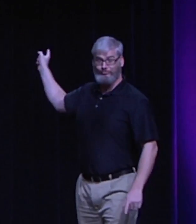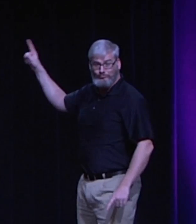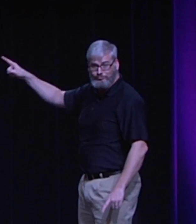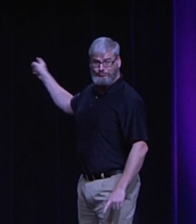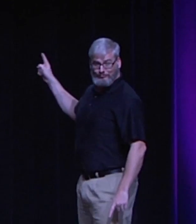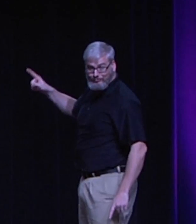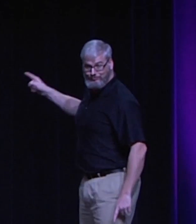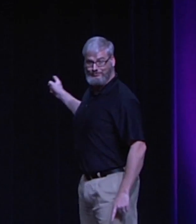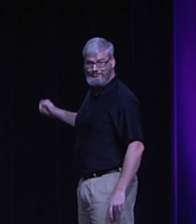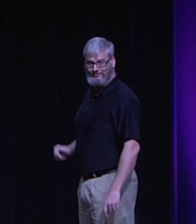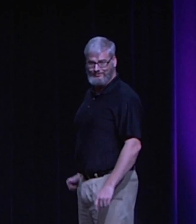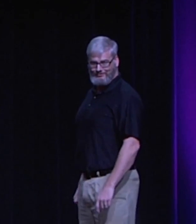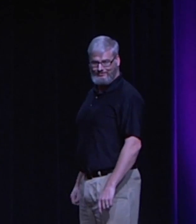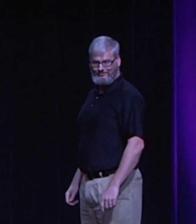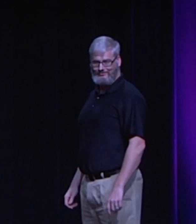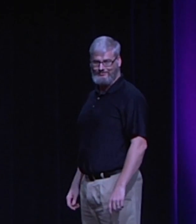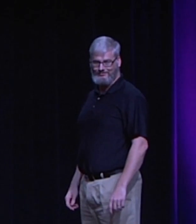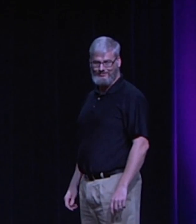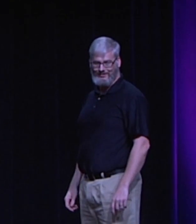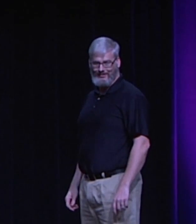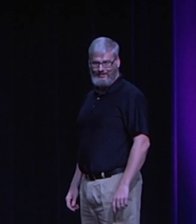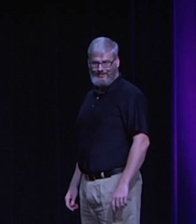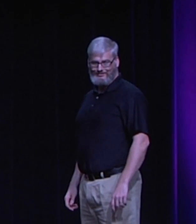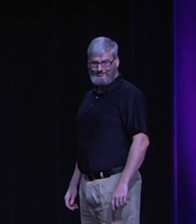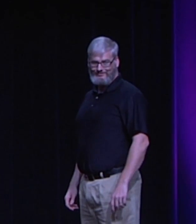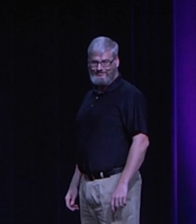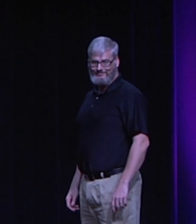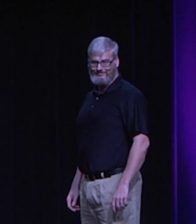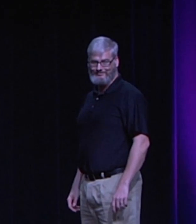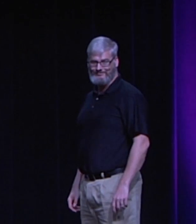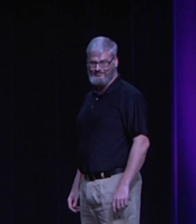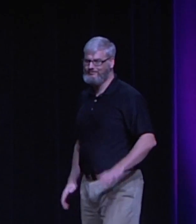And so these technical ideas and revolutions have led to a lot of changes in society.